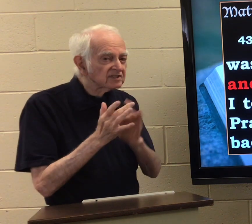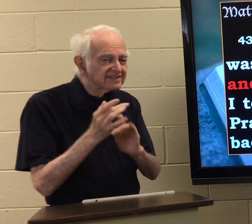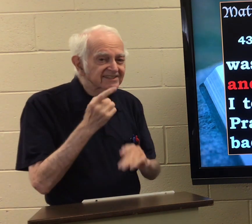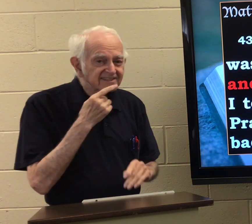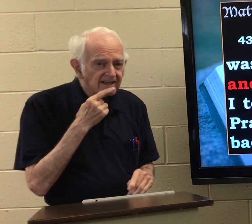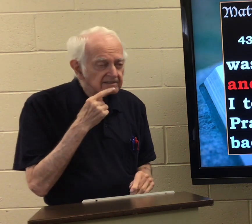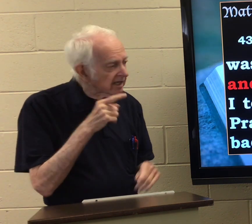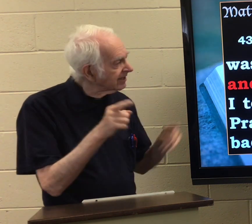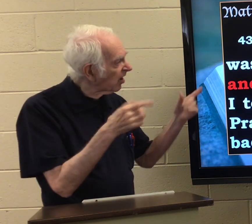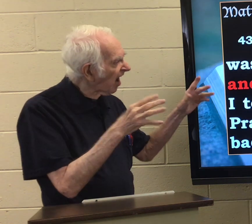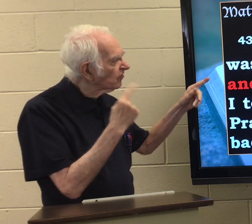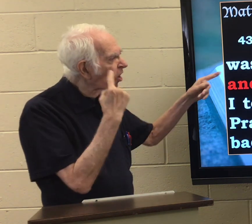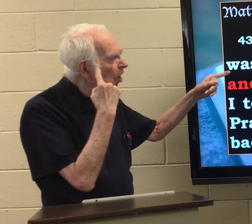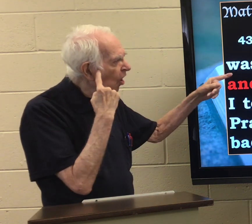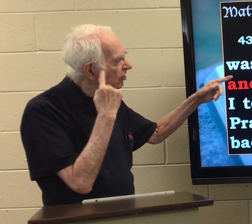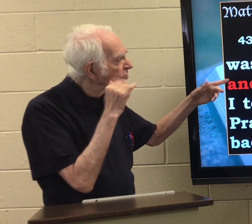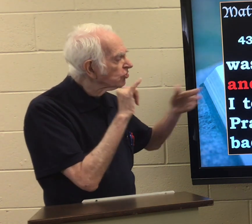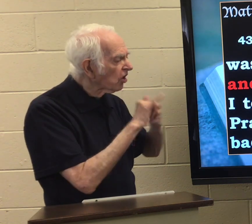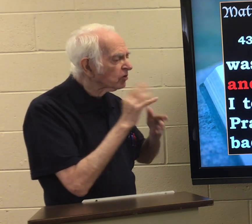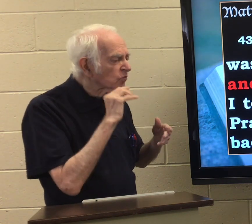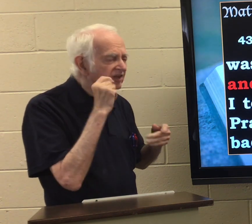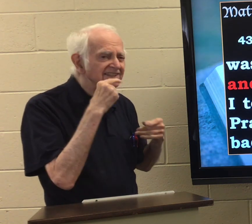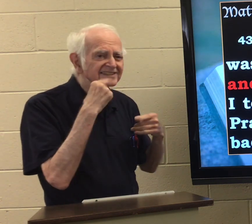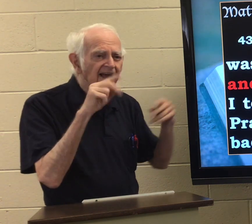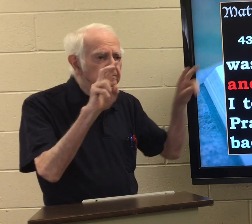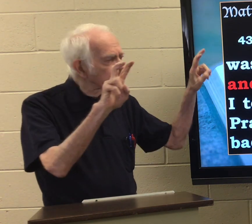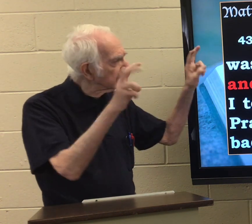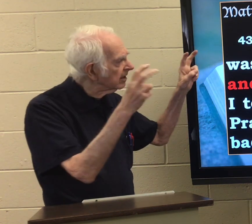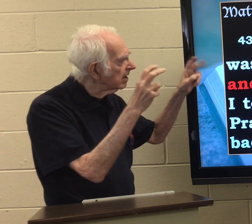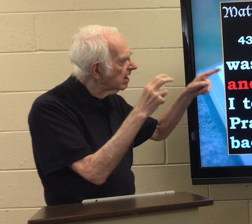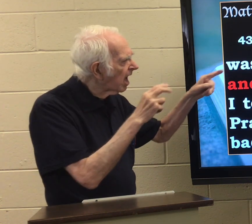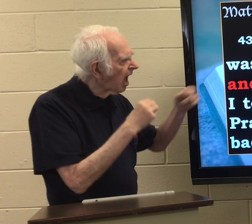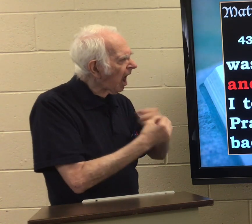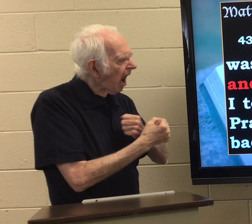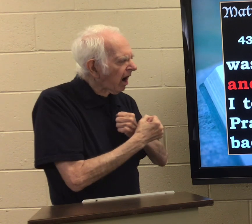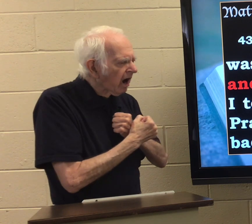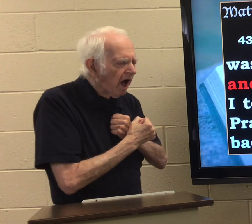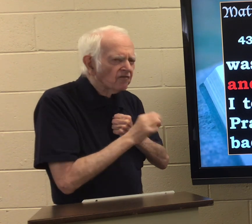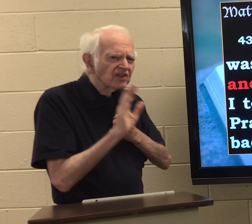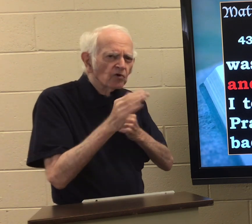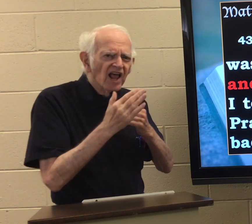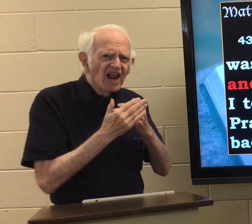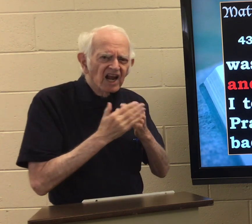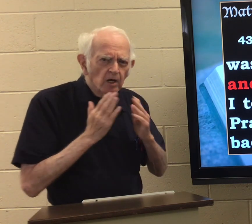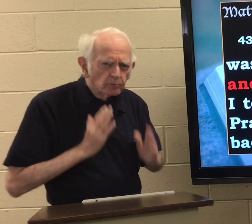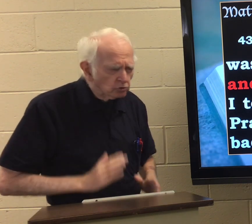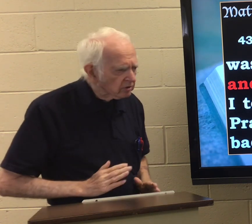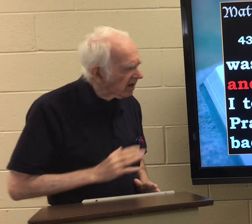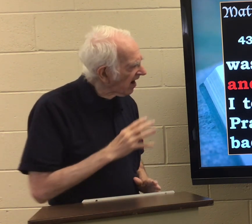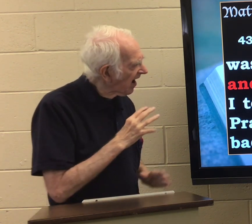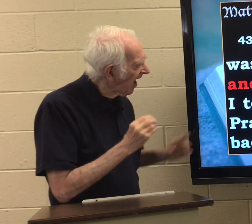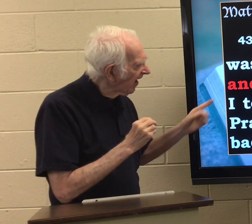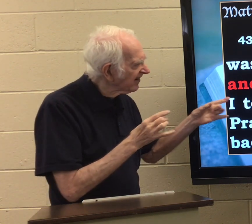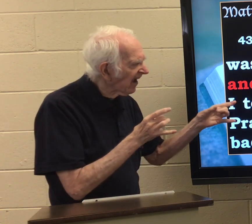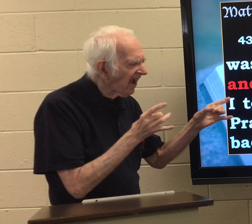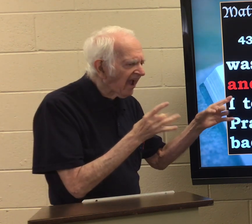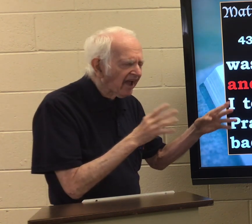This is what Jesus said. You have heard that it was said, love your neighbor and hate